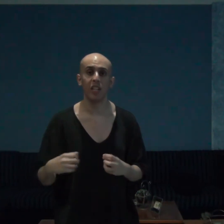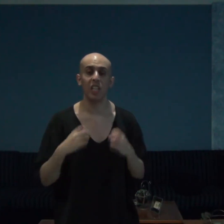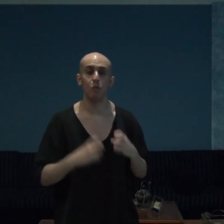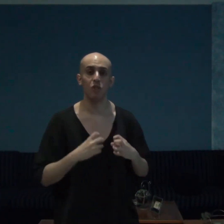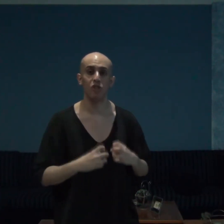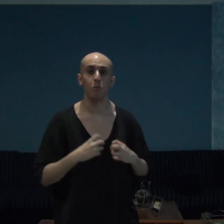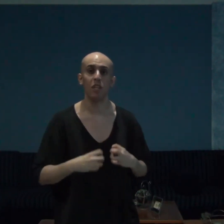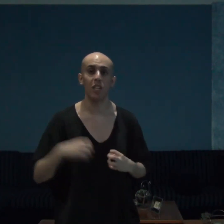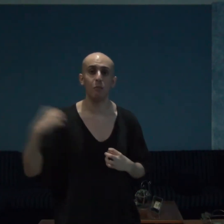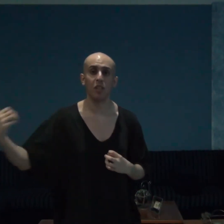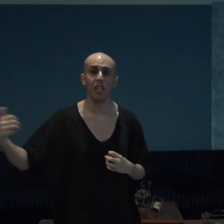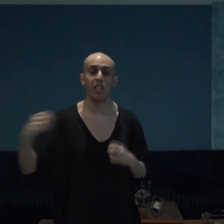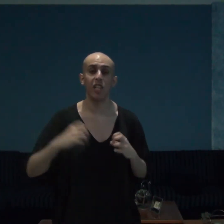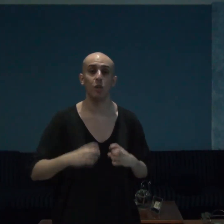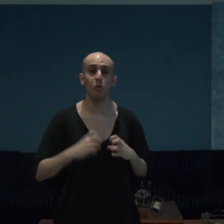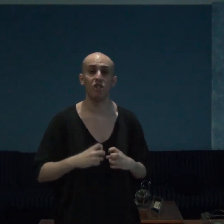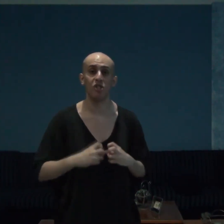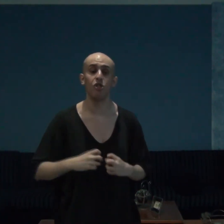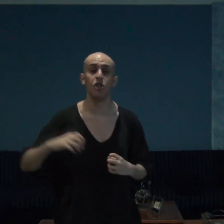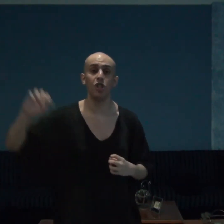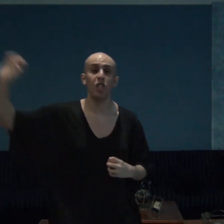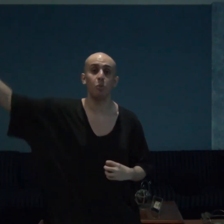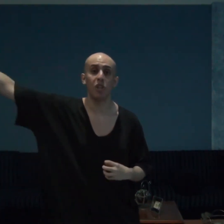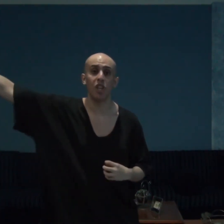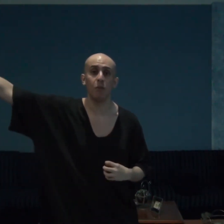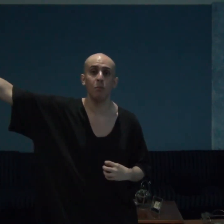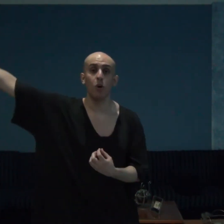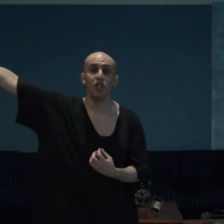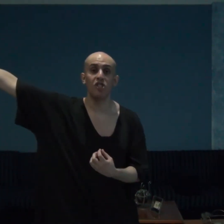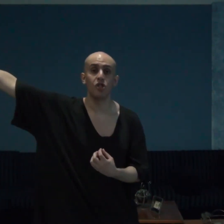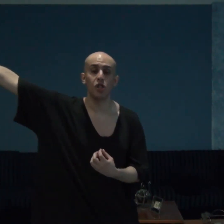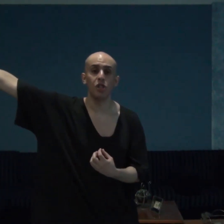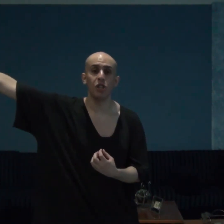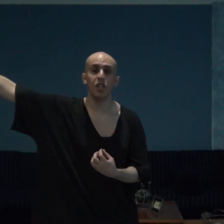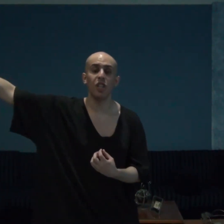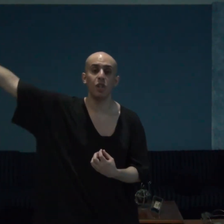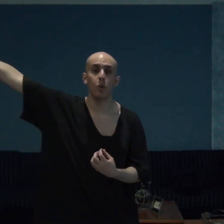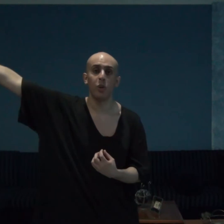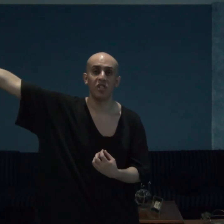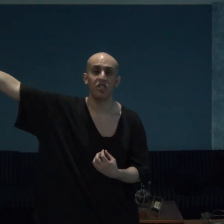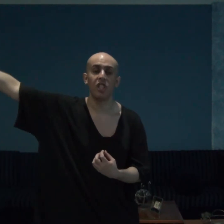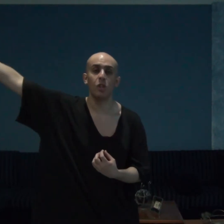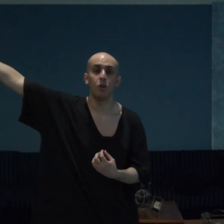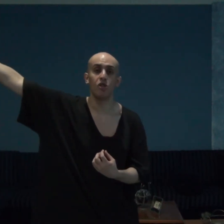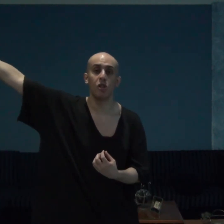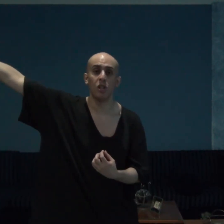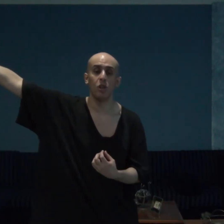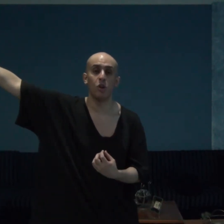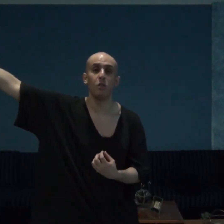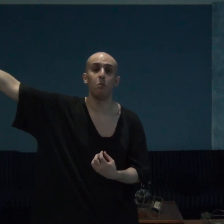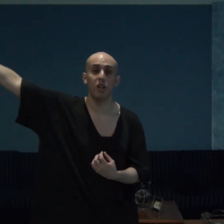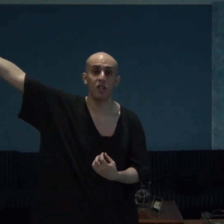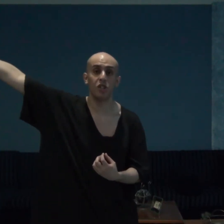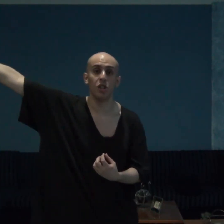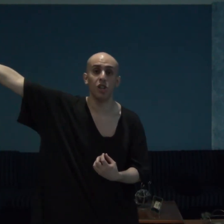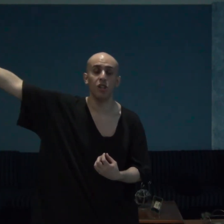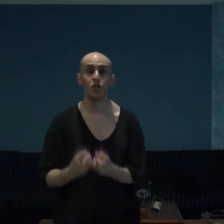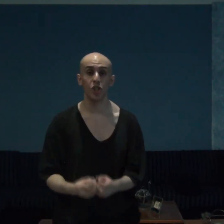and wants to become like and wants to journey with him on his journey in the quest he goes on or embarks on Jill